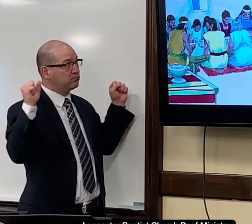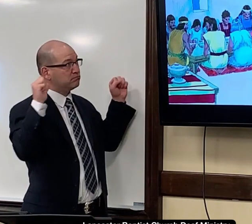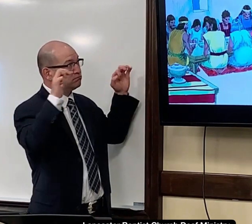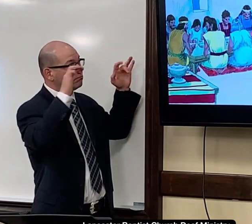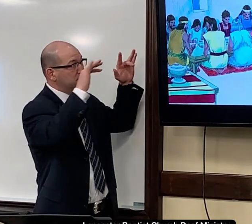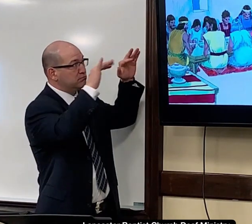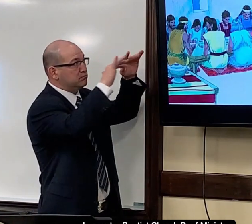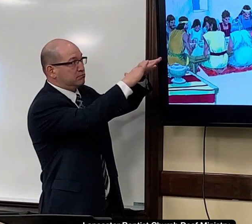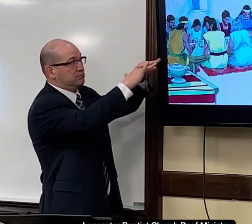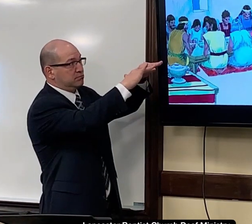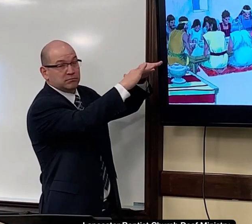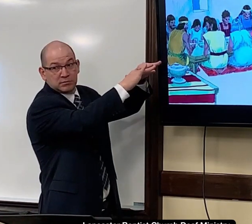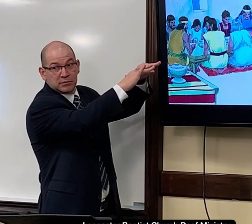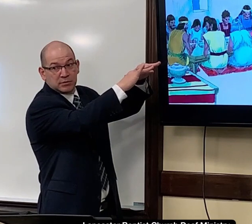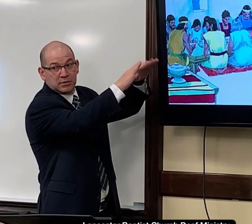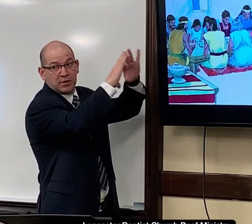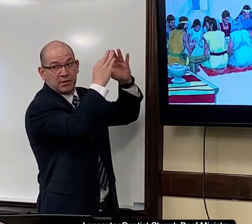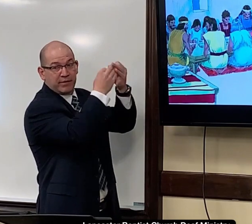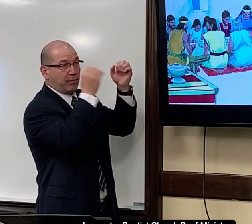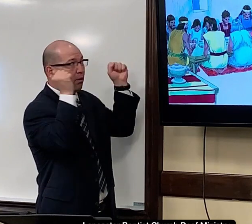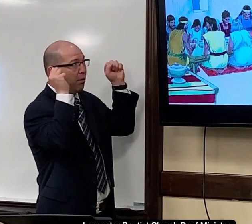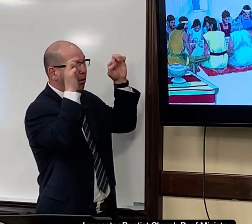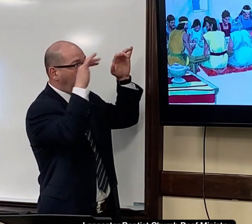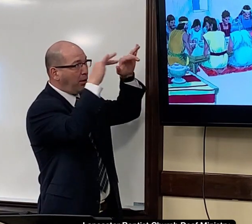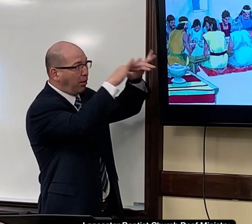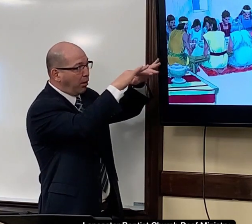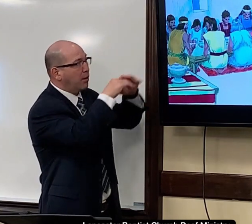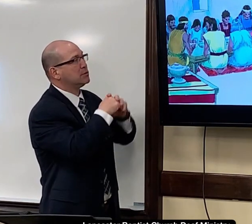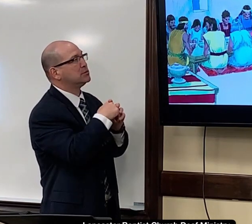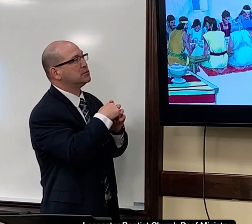So notice this family is gathered here together. This family.